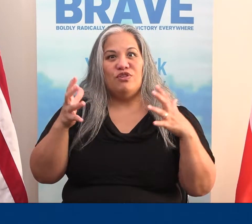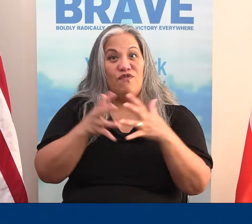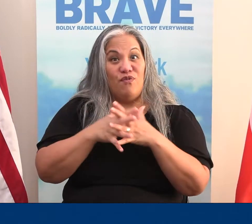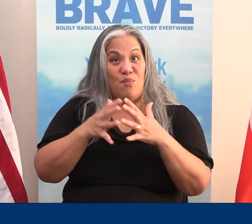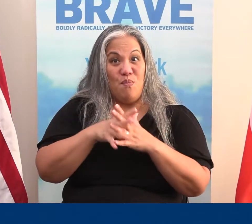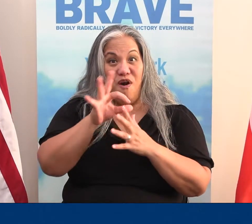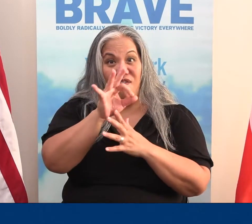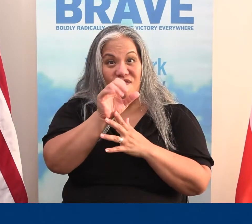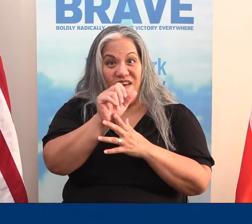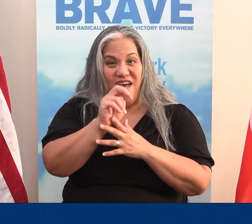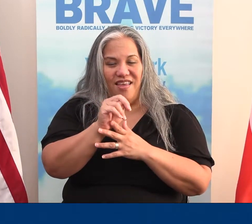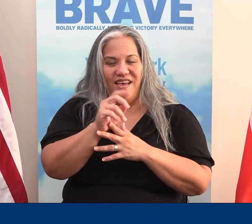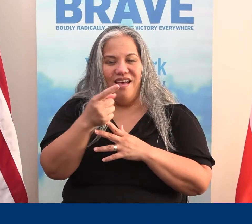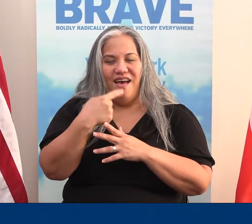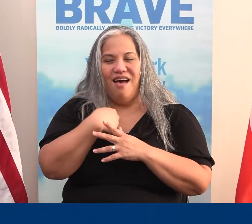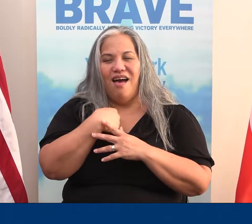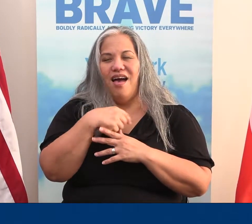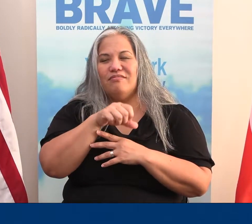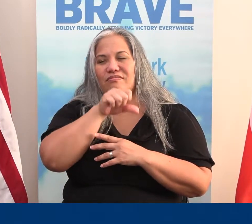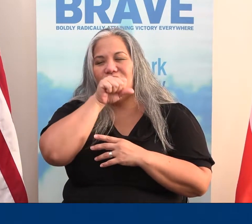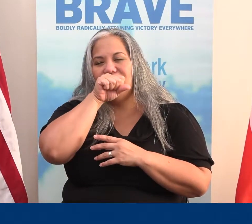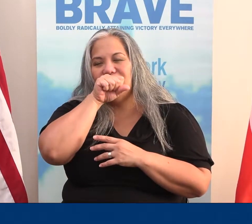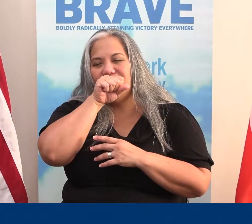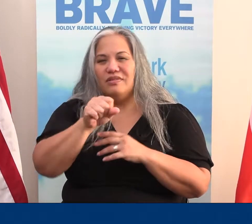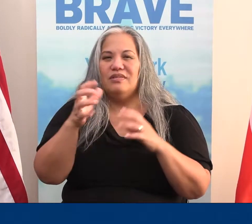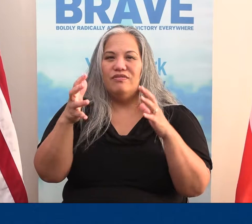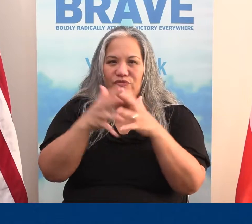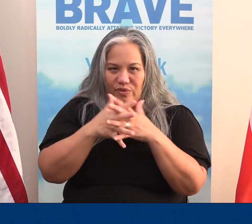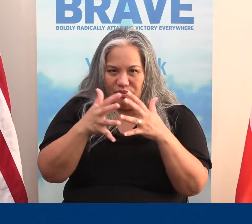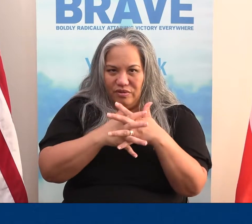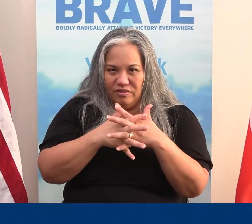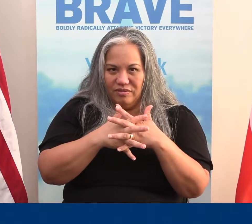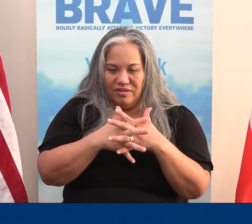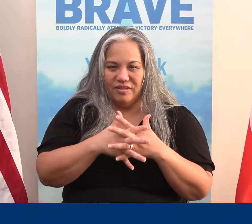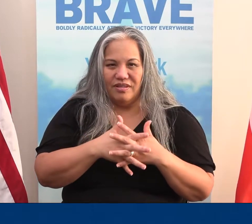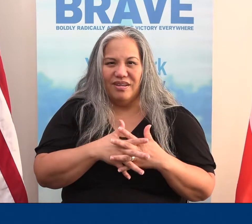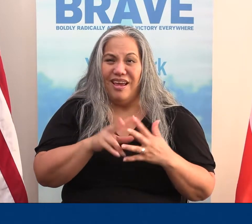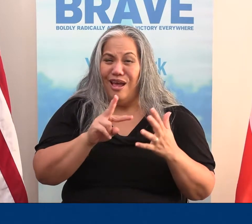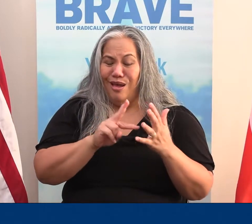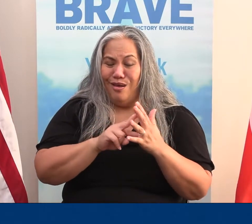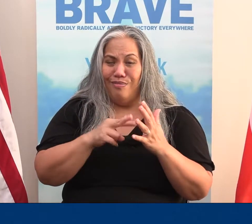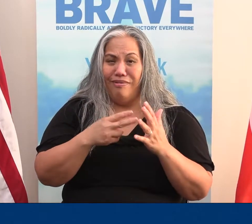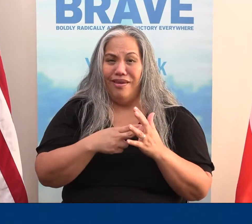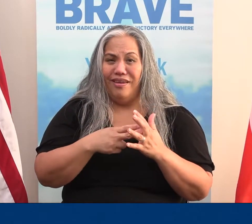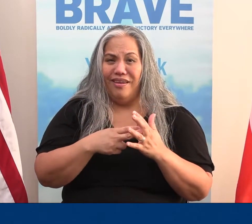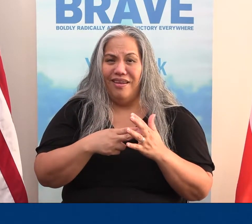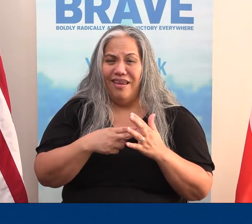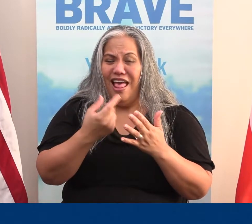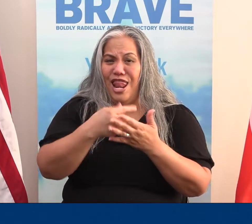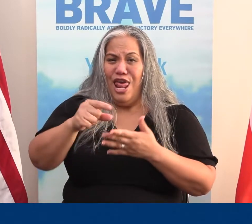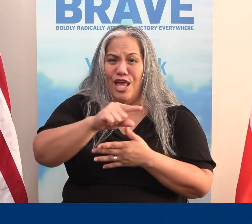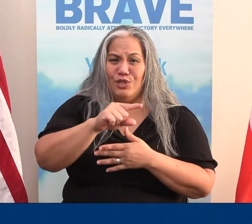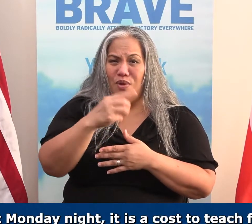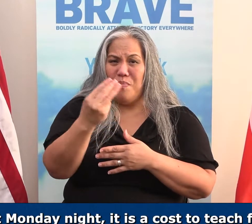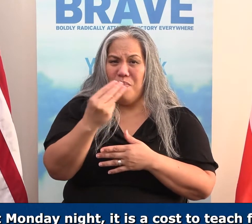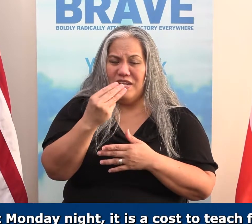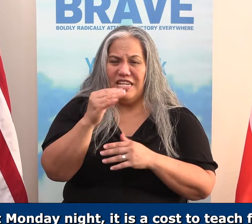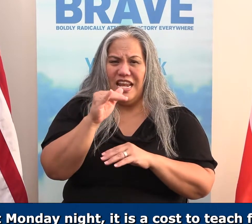huge football fan. I love football. I mean, next Monday